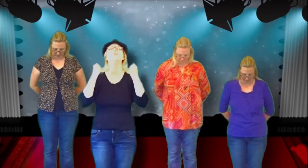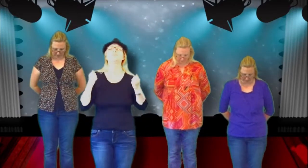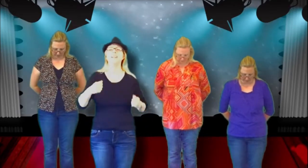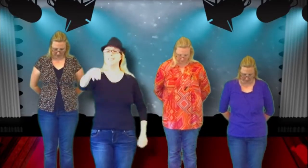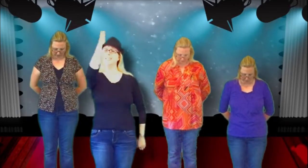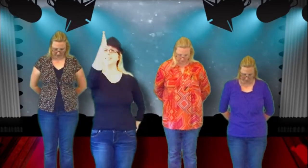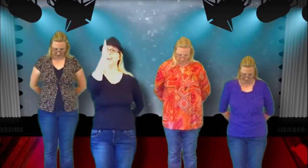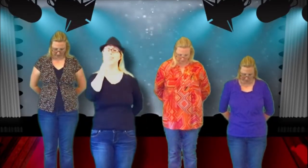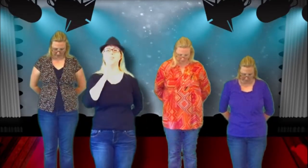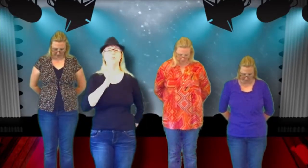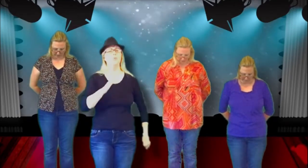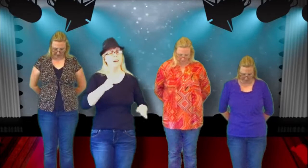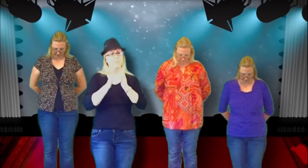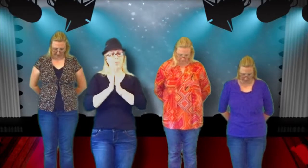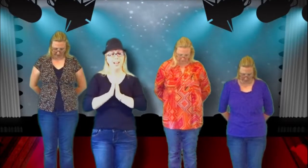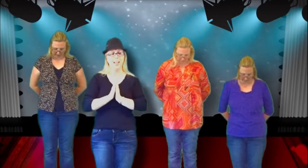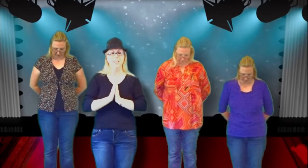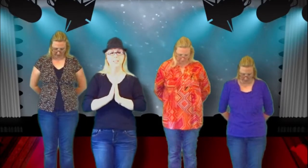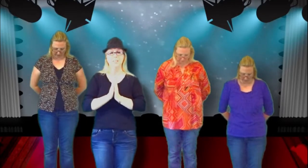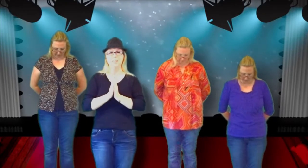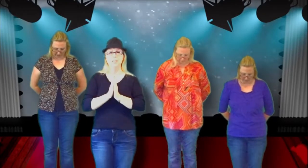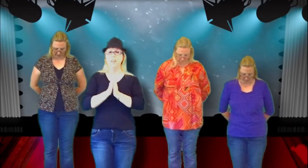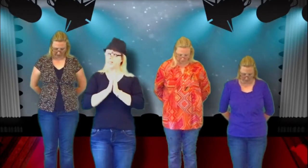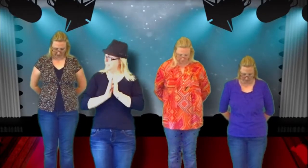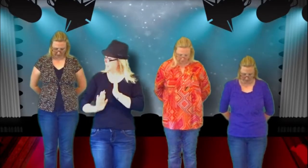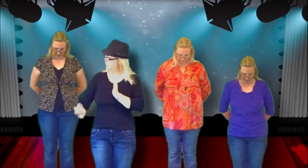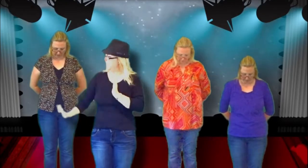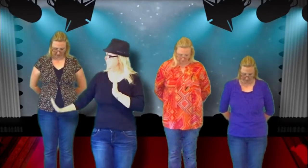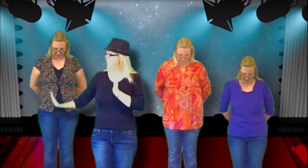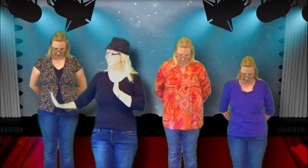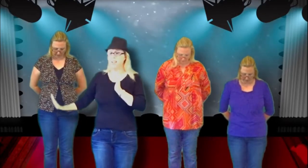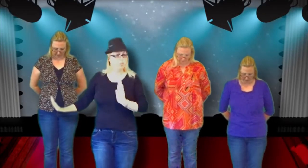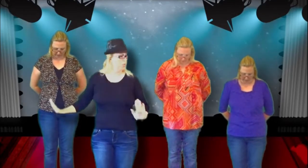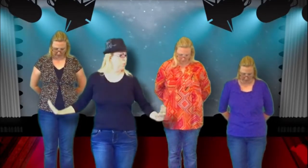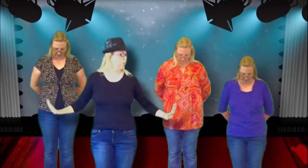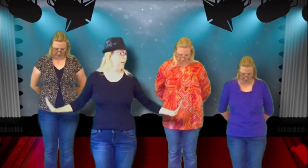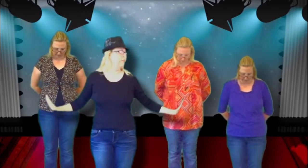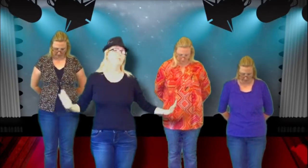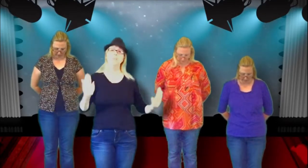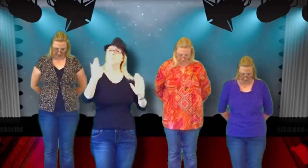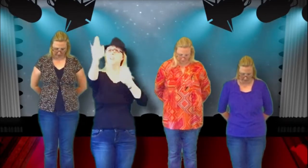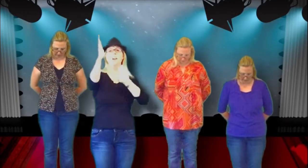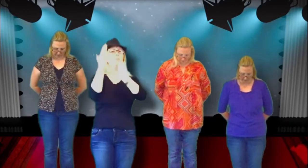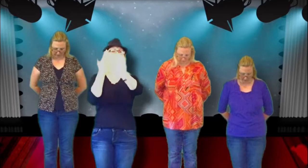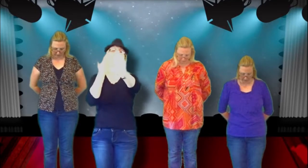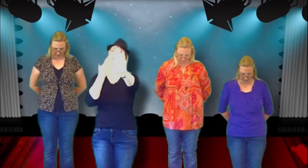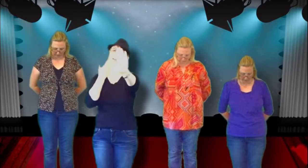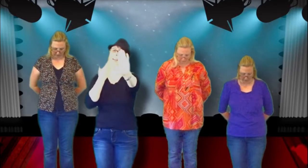great is this God to whom I pray Nothing can or ever will compare